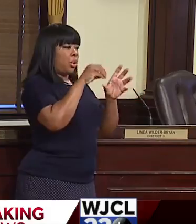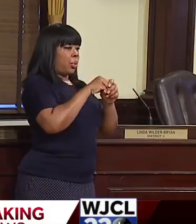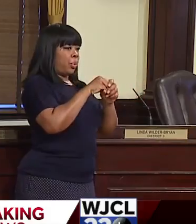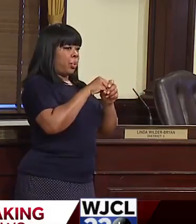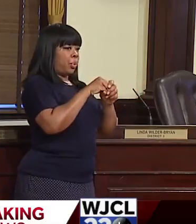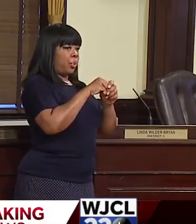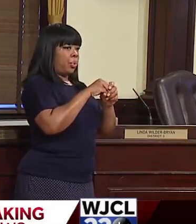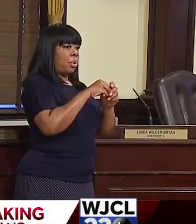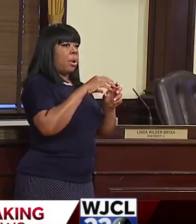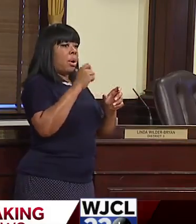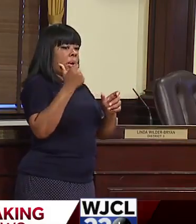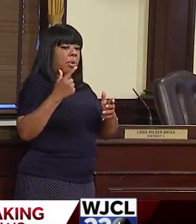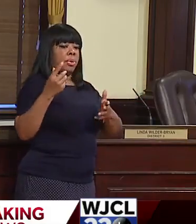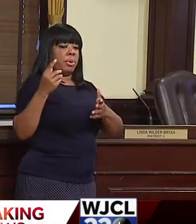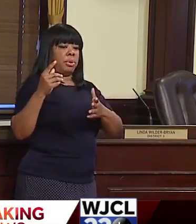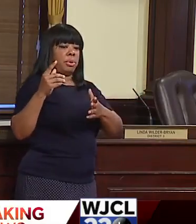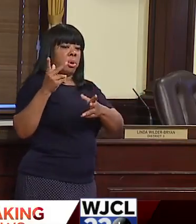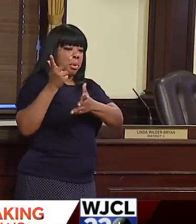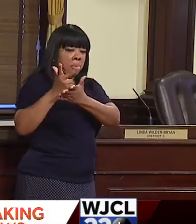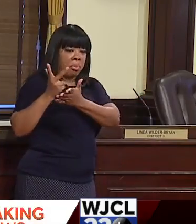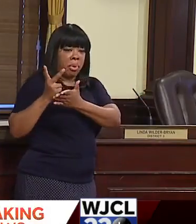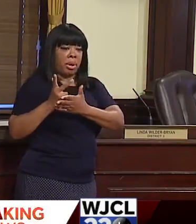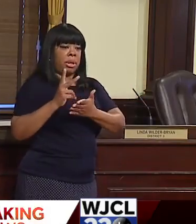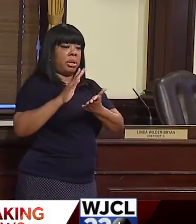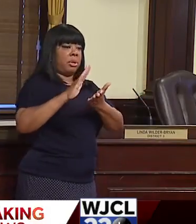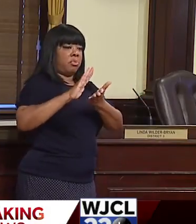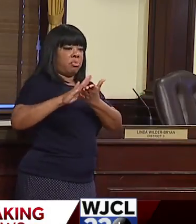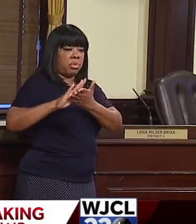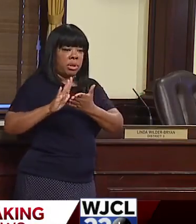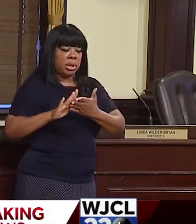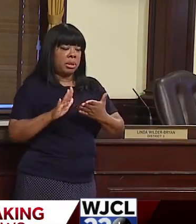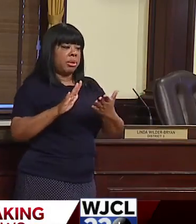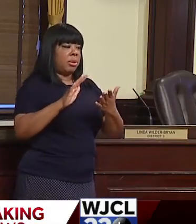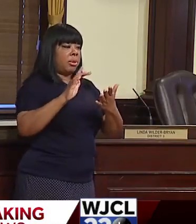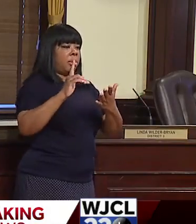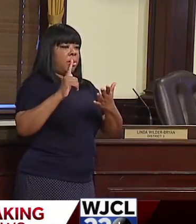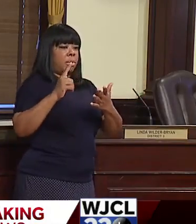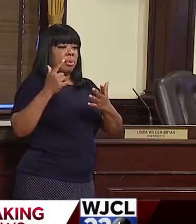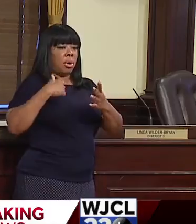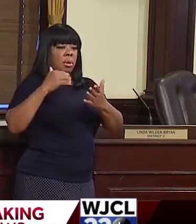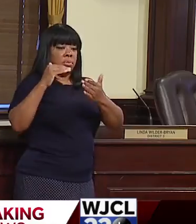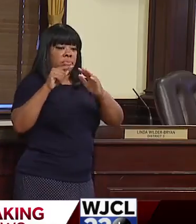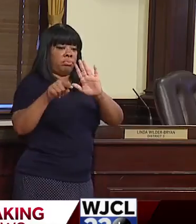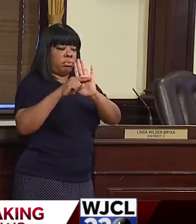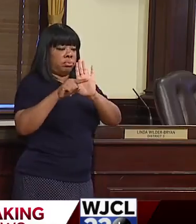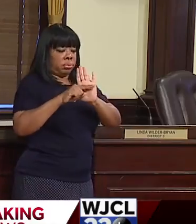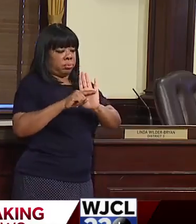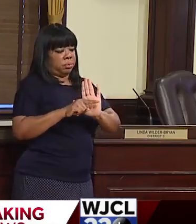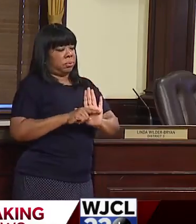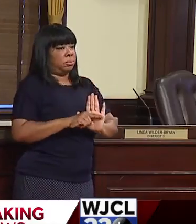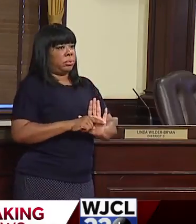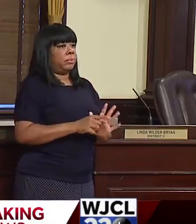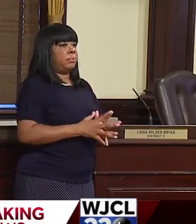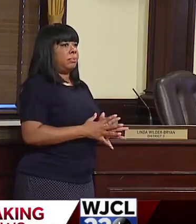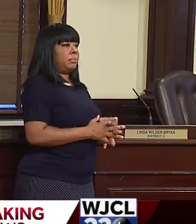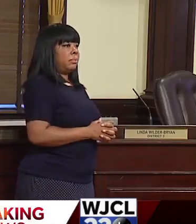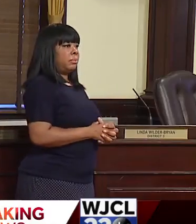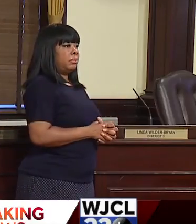other enterprise funds, parking, sanitation and things that could also run deficits. We're just talking about our general fund at this point.